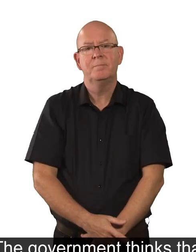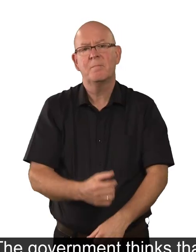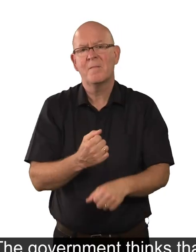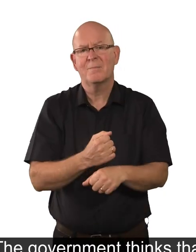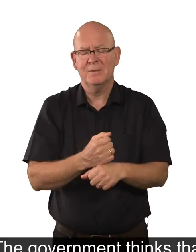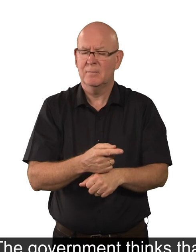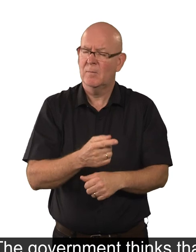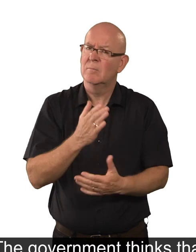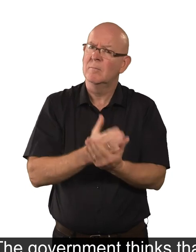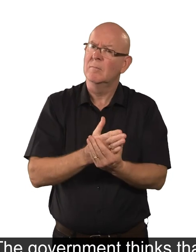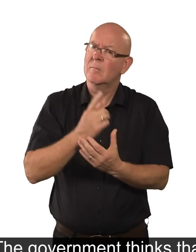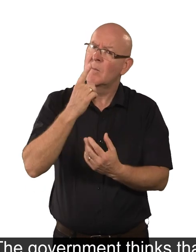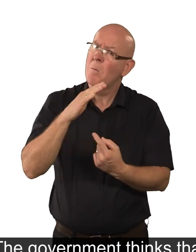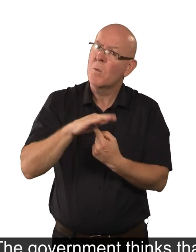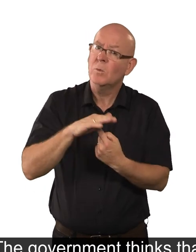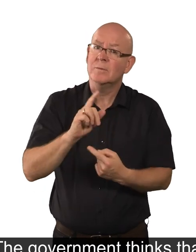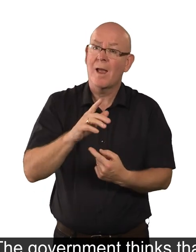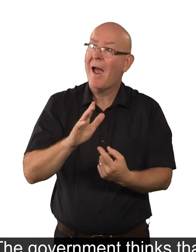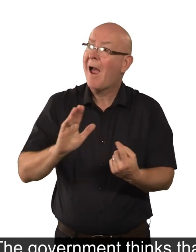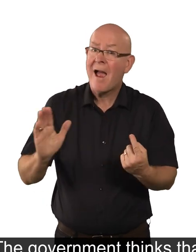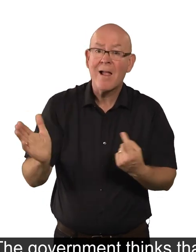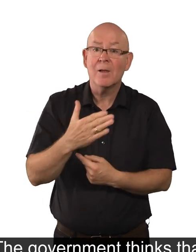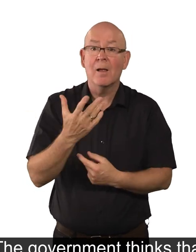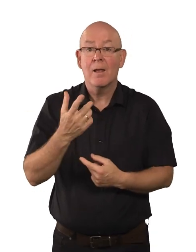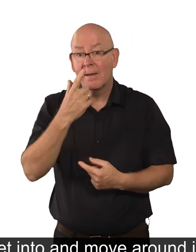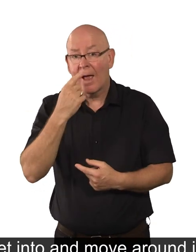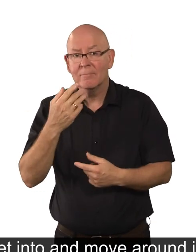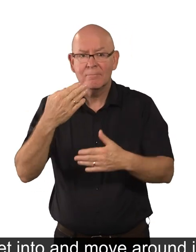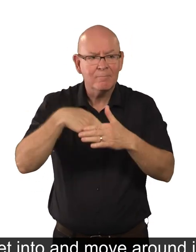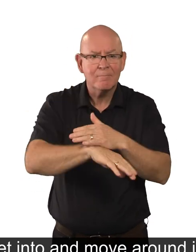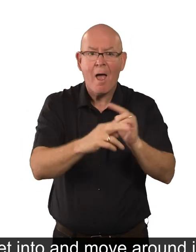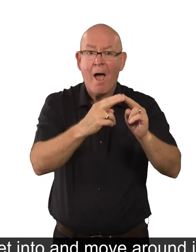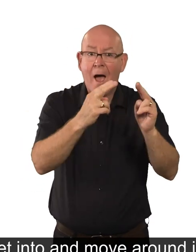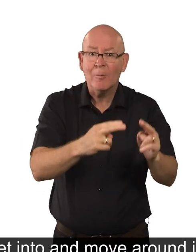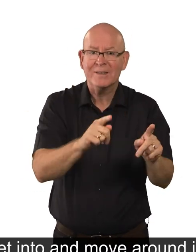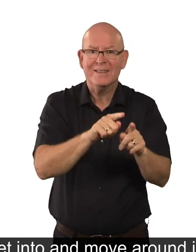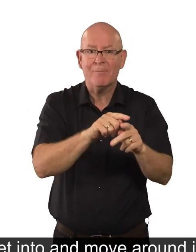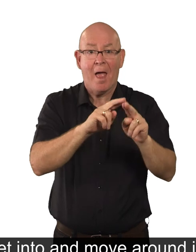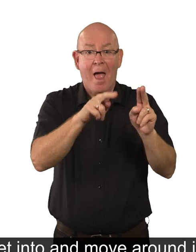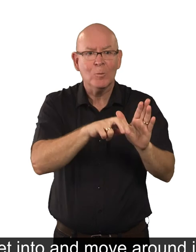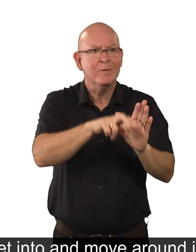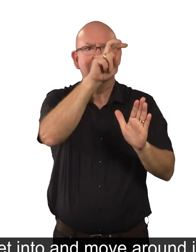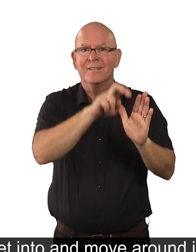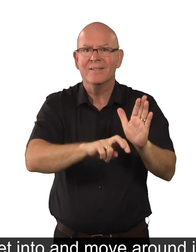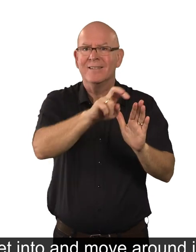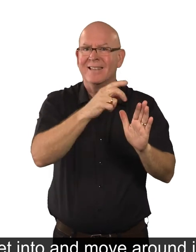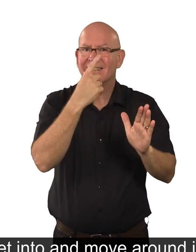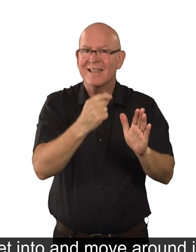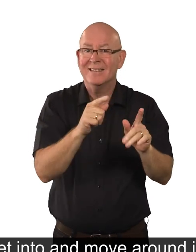The Government thinks that it is very important that everyone can get into and move around in their home and